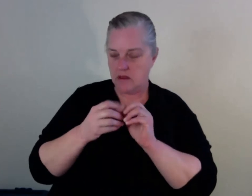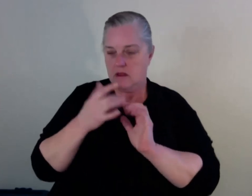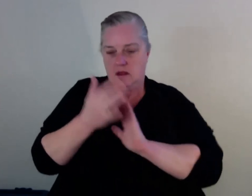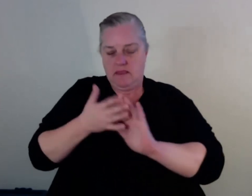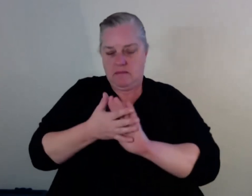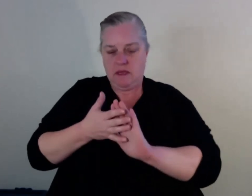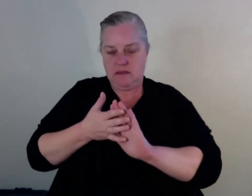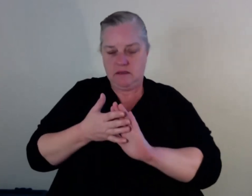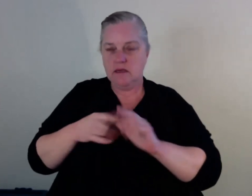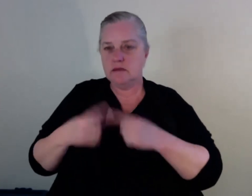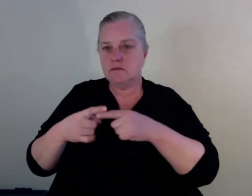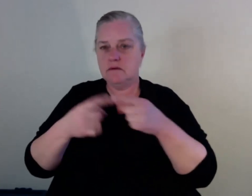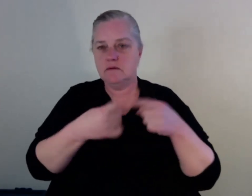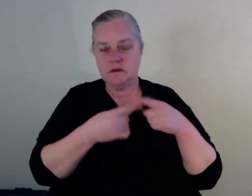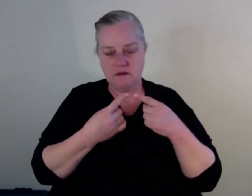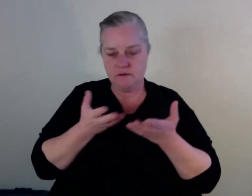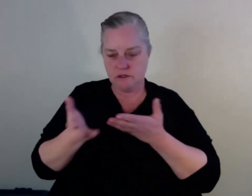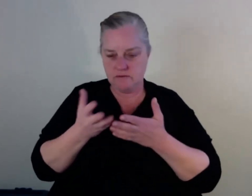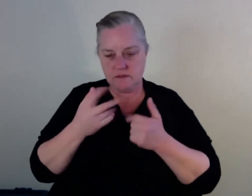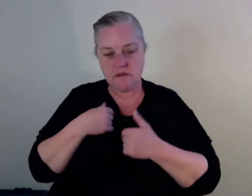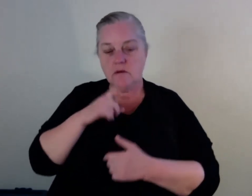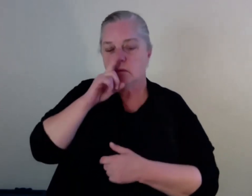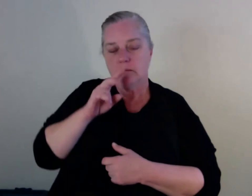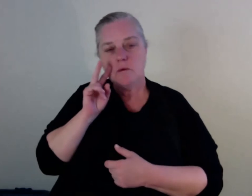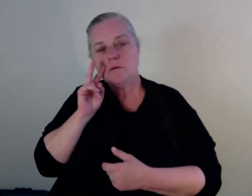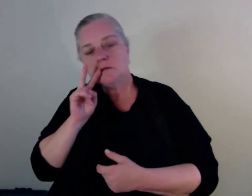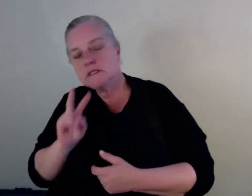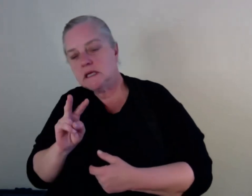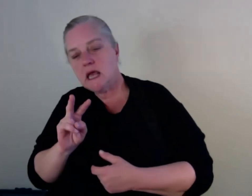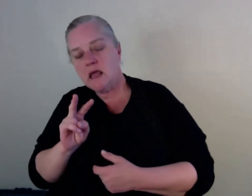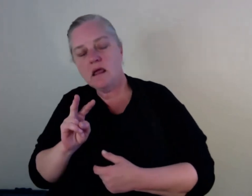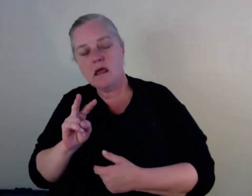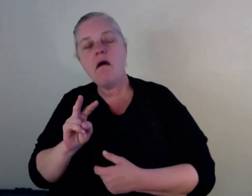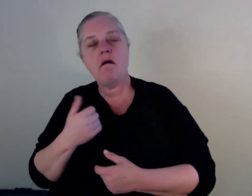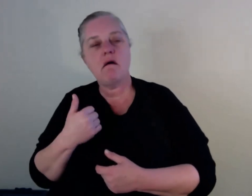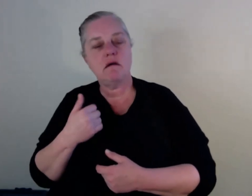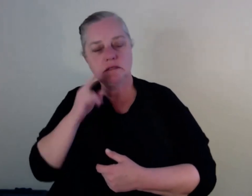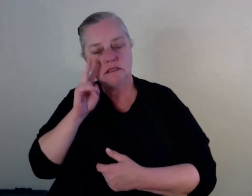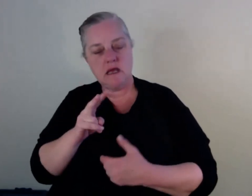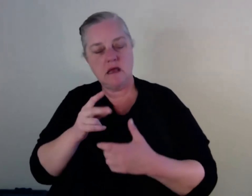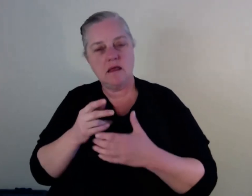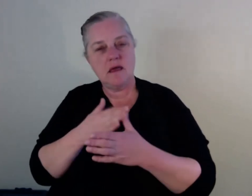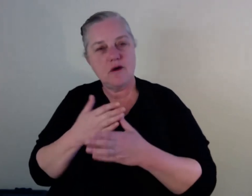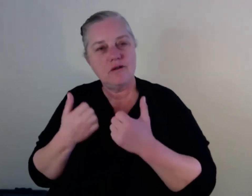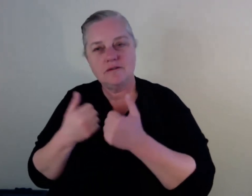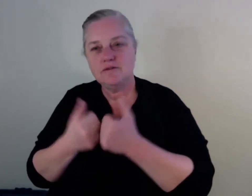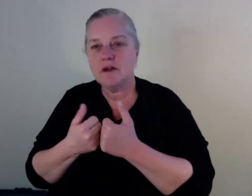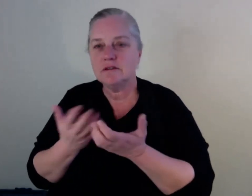and then you can work, you know, you can get to know individuals when you go to, like, for example, there's a hub in Mount Druitt called the Shed.